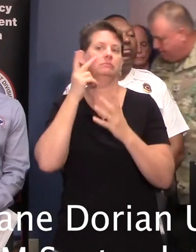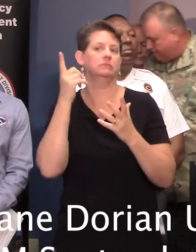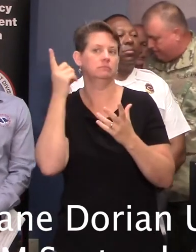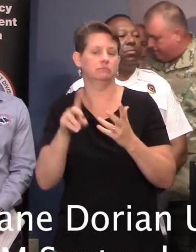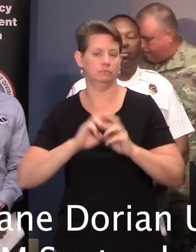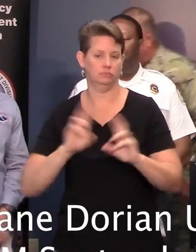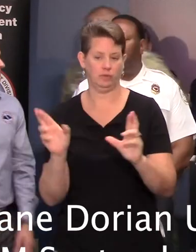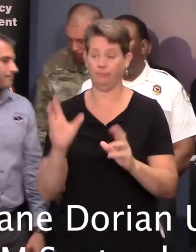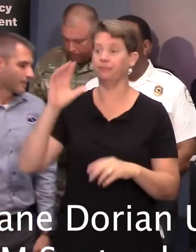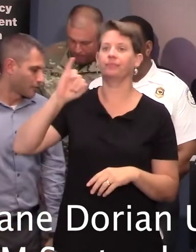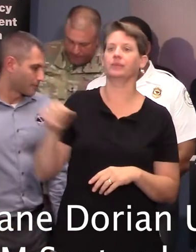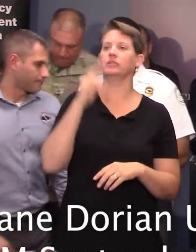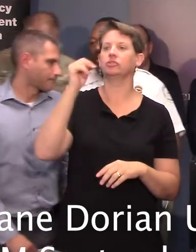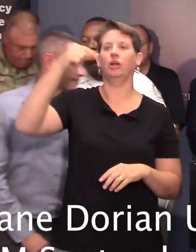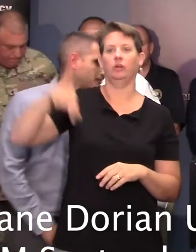John Quirillo.